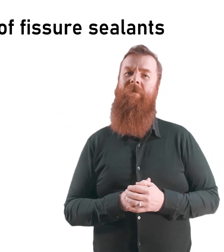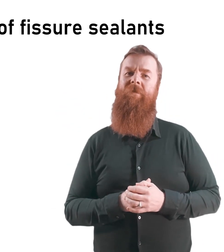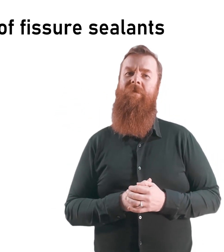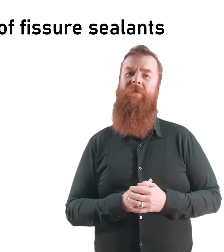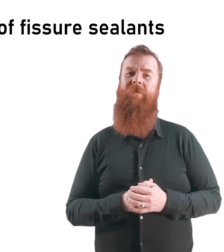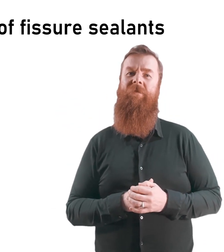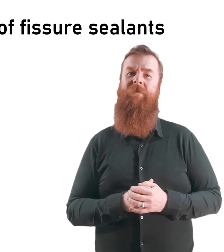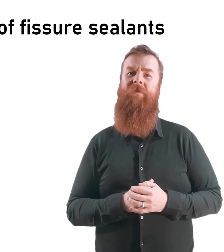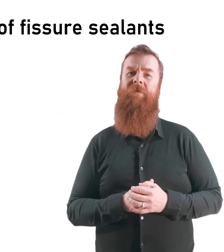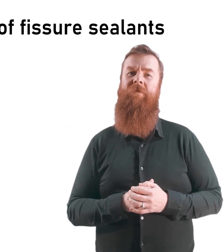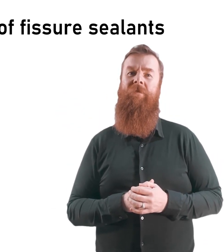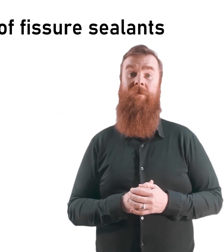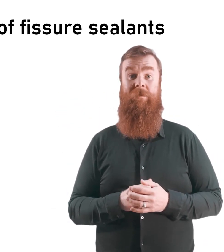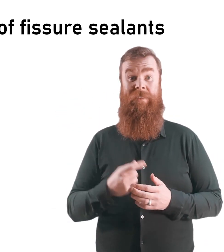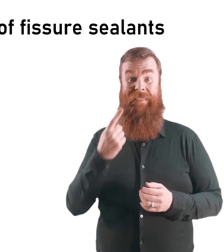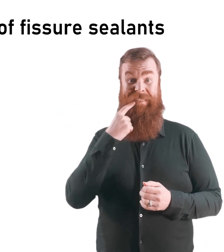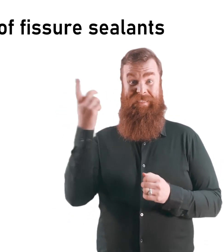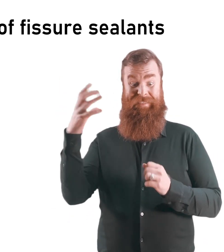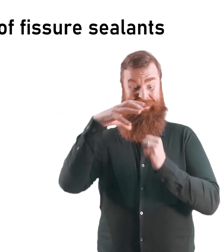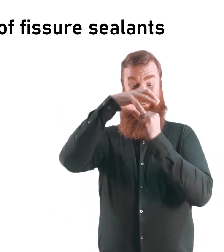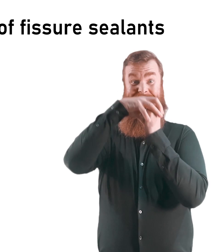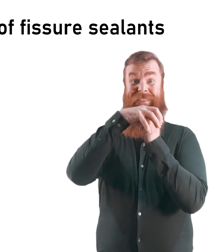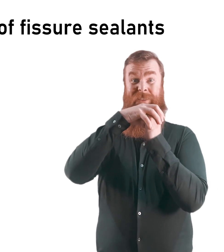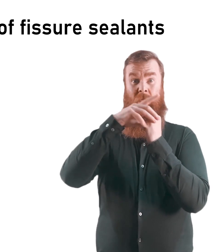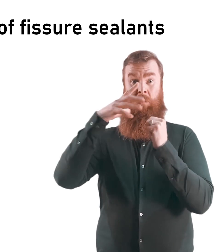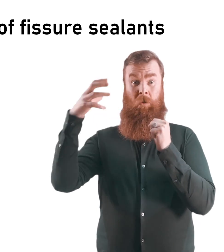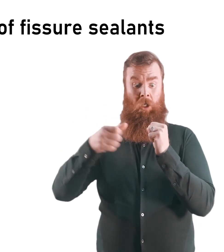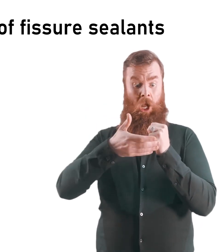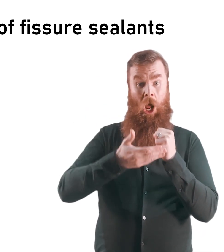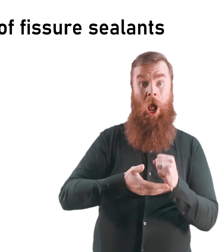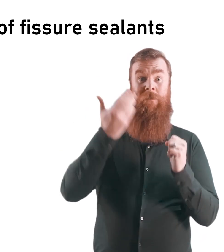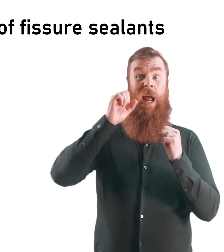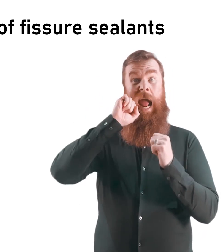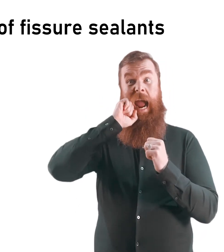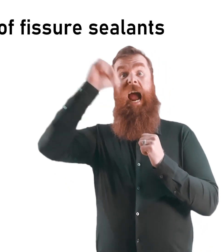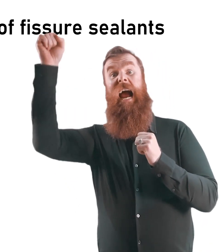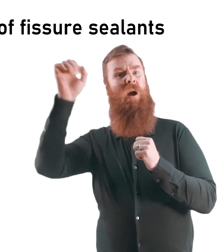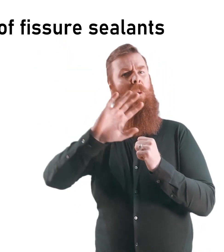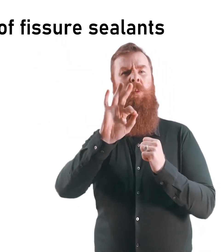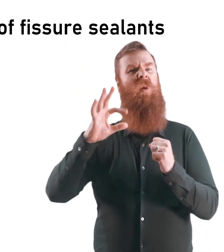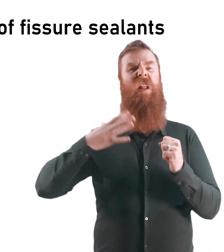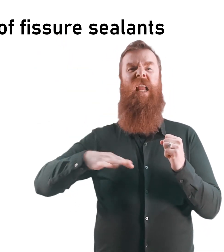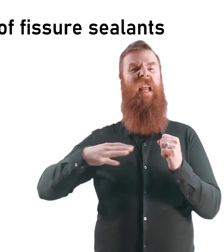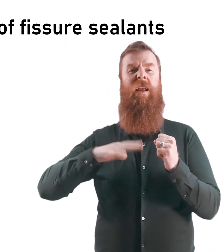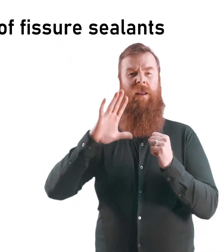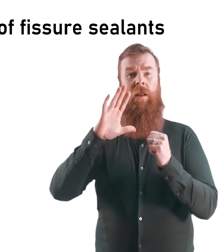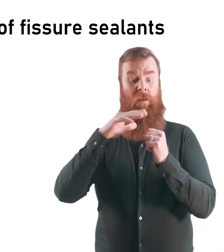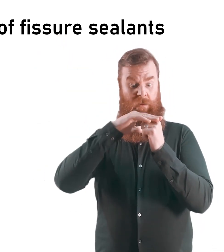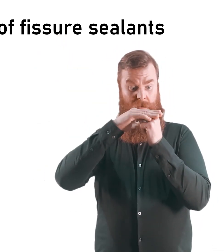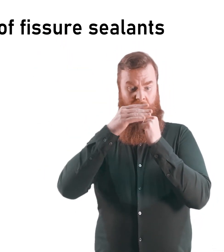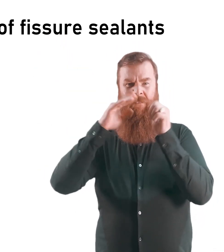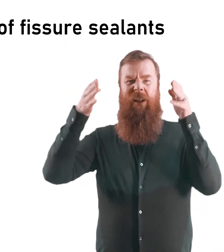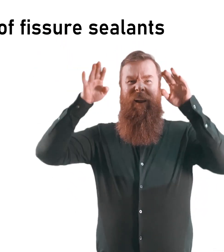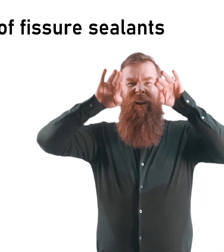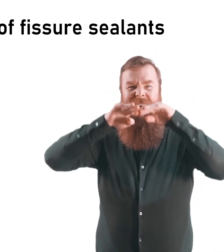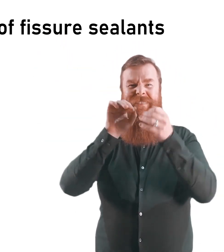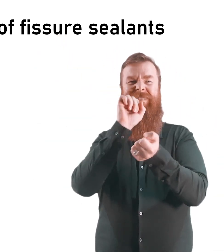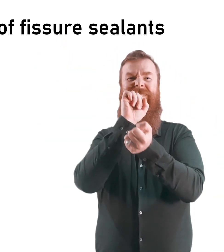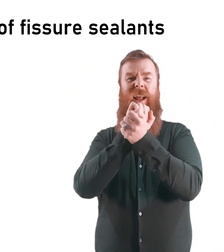Some benefits of fissure sealants are that the dentist doesn't need to cut away the tooth, and the tooth